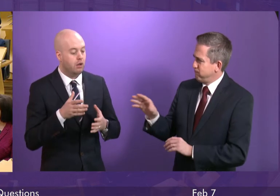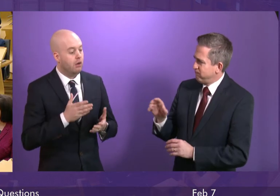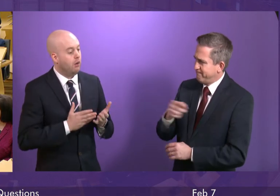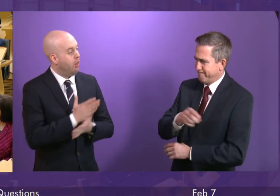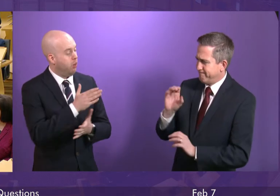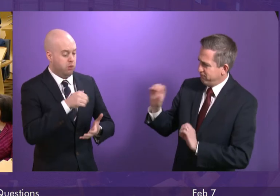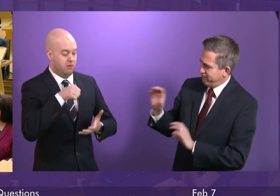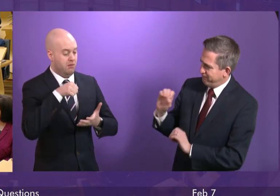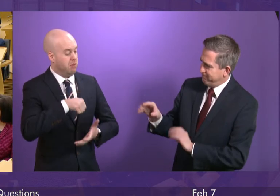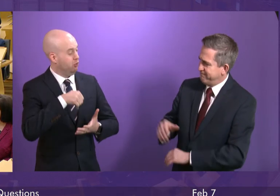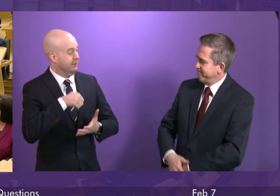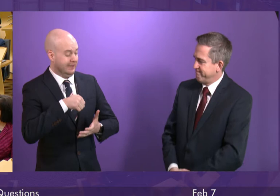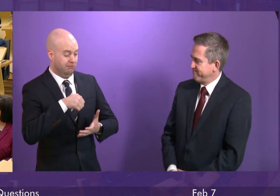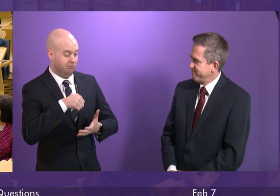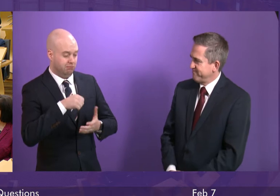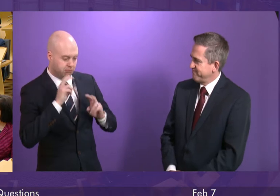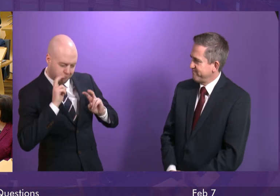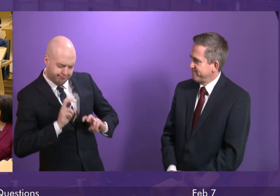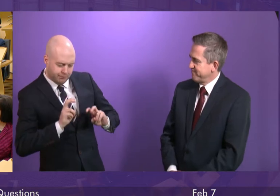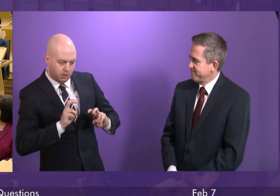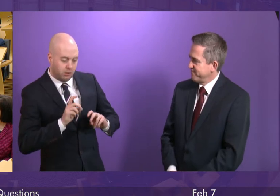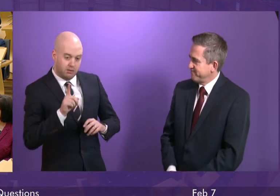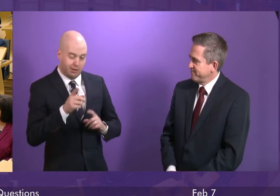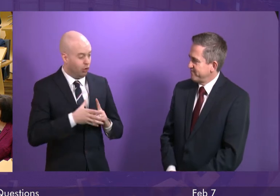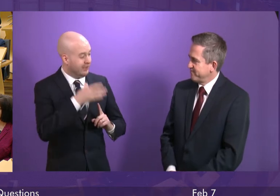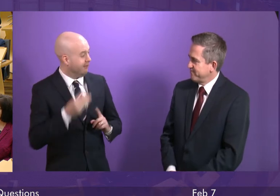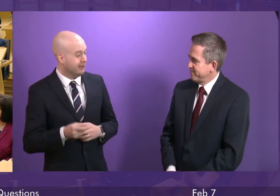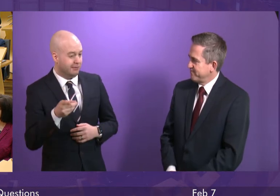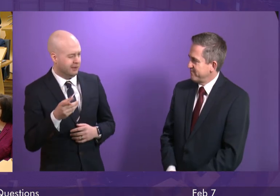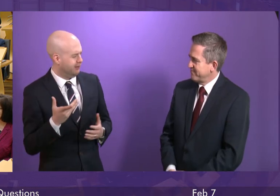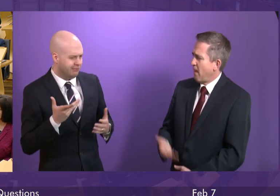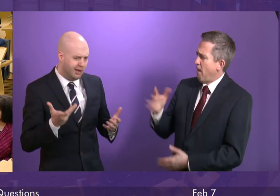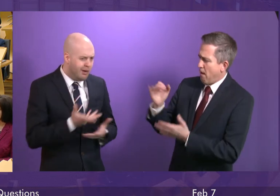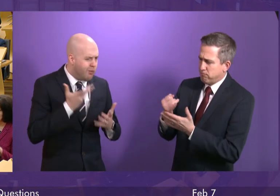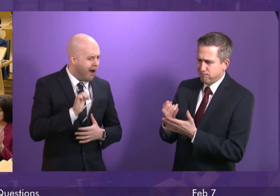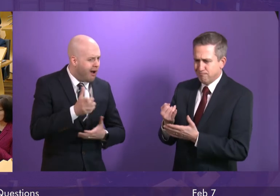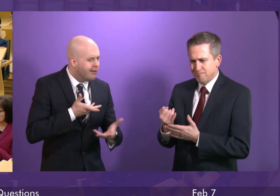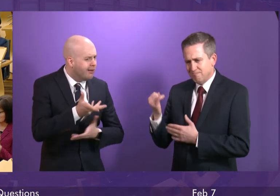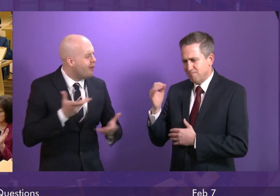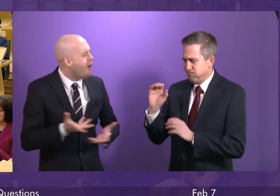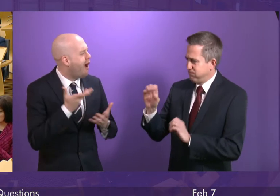was the Conservative Party were spectacularly absent from those discussions.